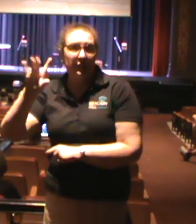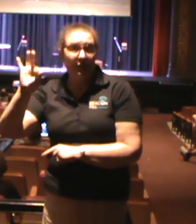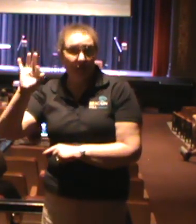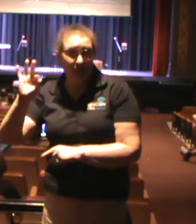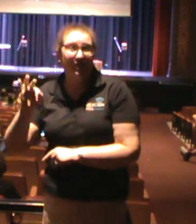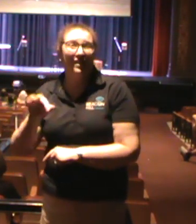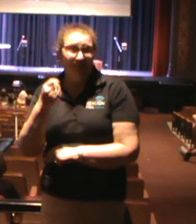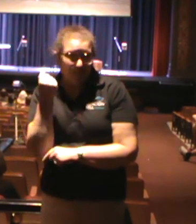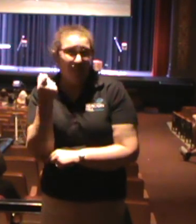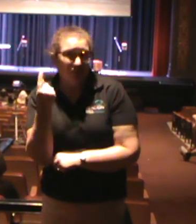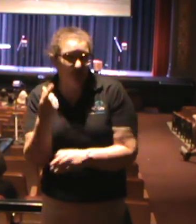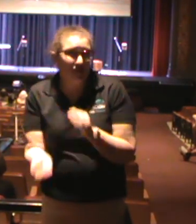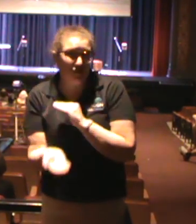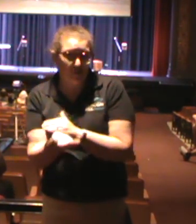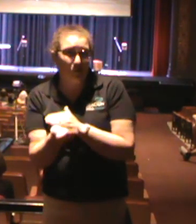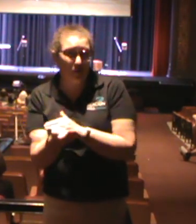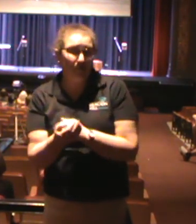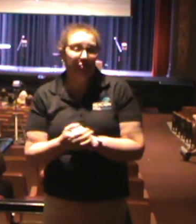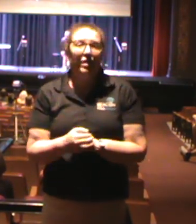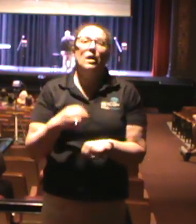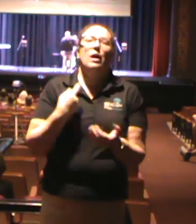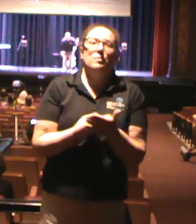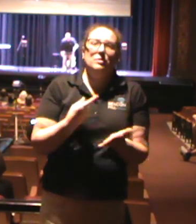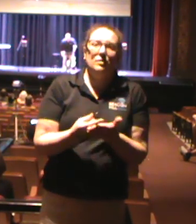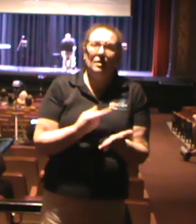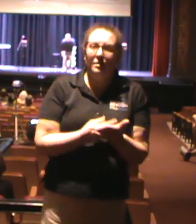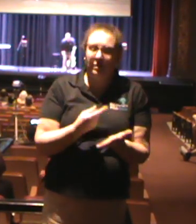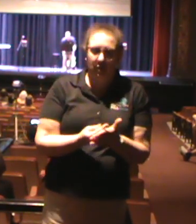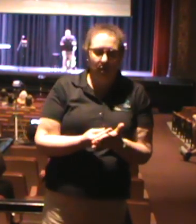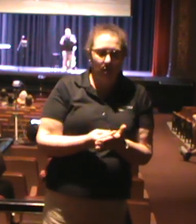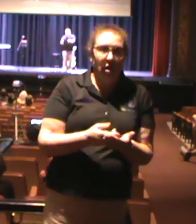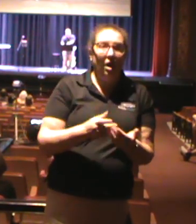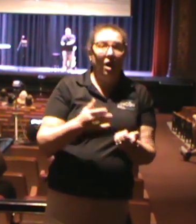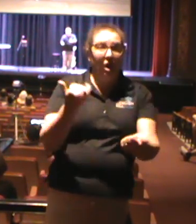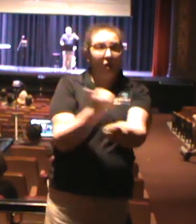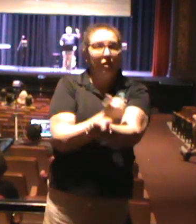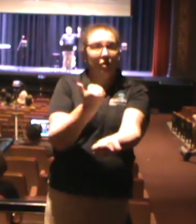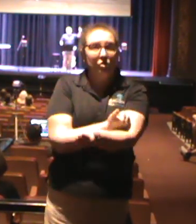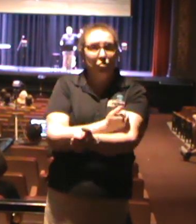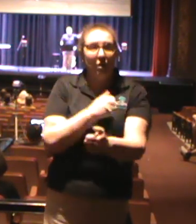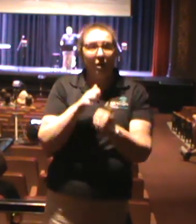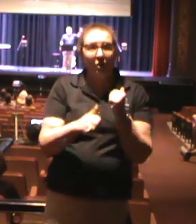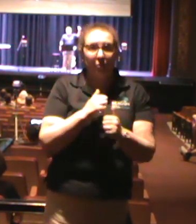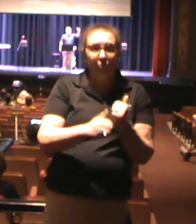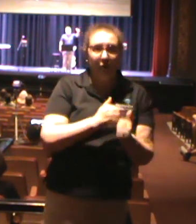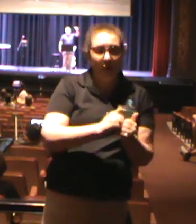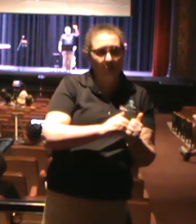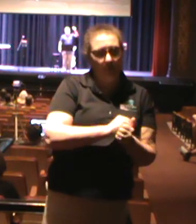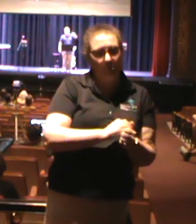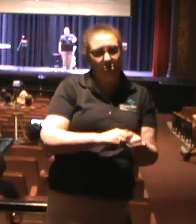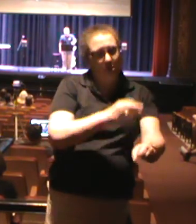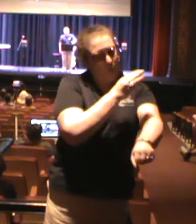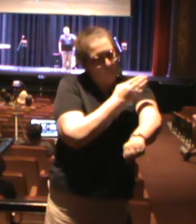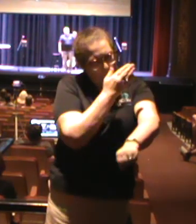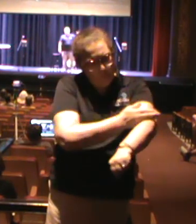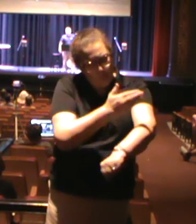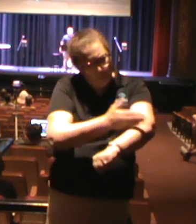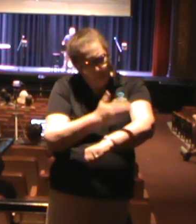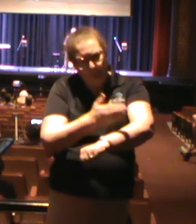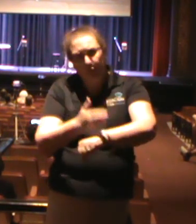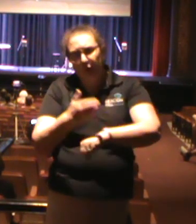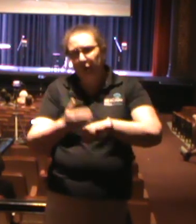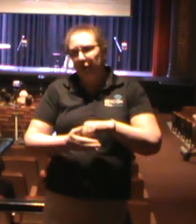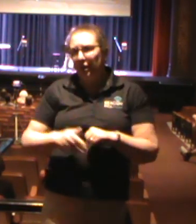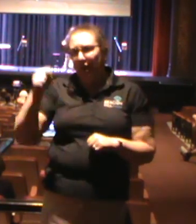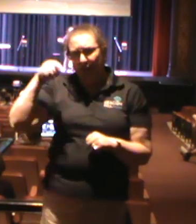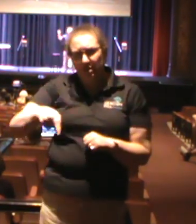with me this morning? Look, I'm talking about a spinal drug problem, in which Hopewell is considered the opioid capital of